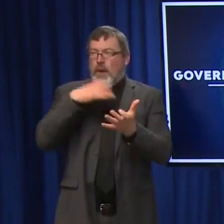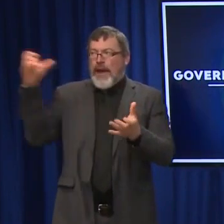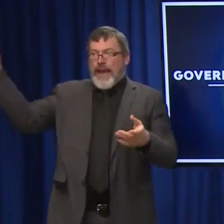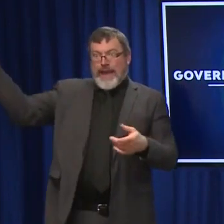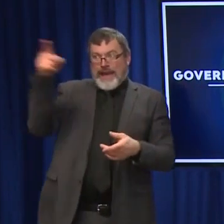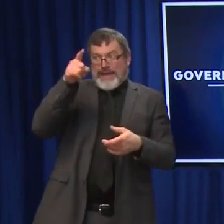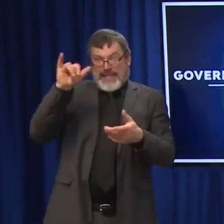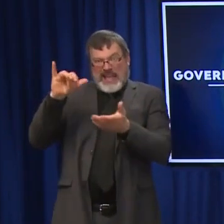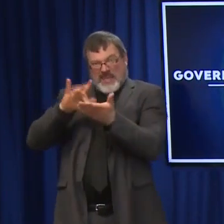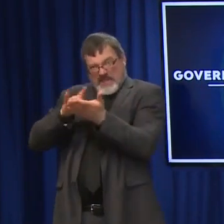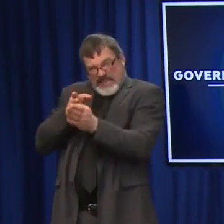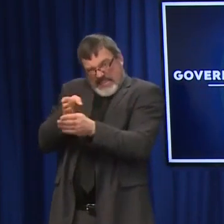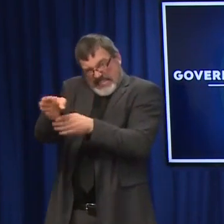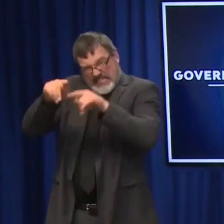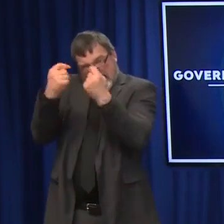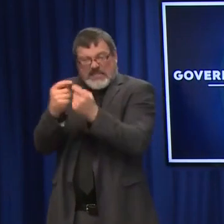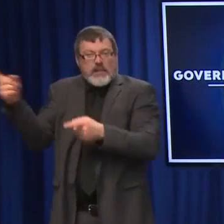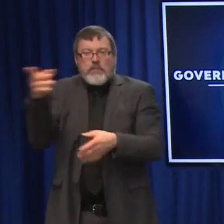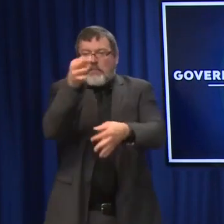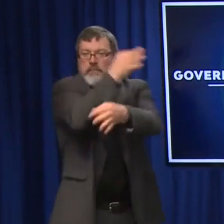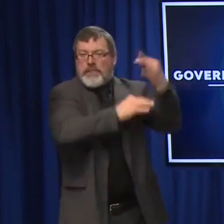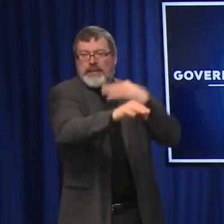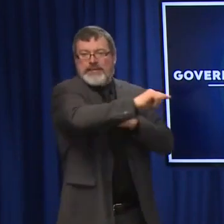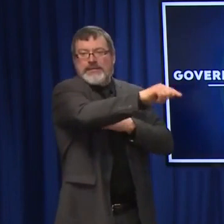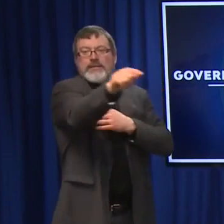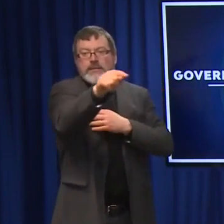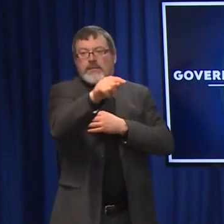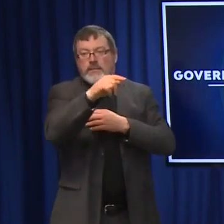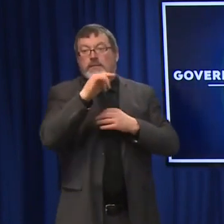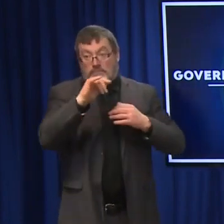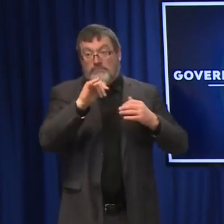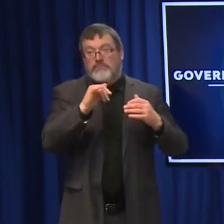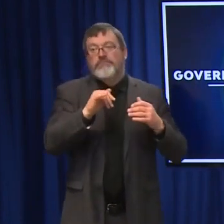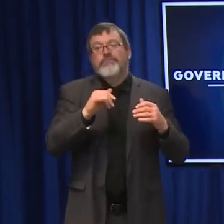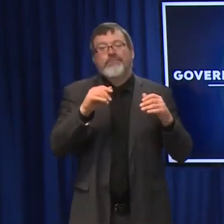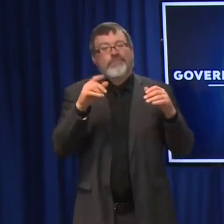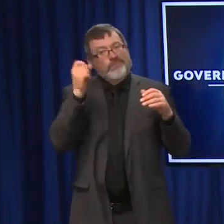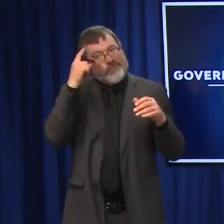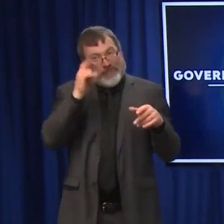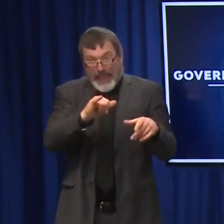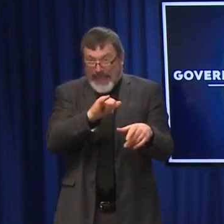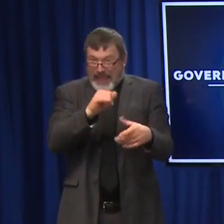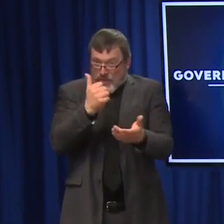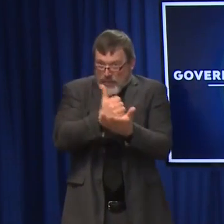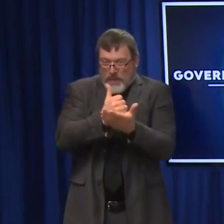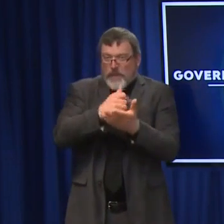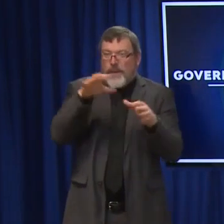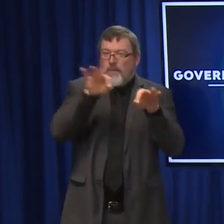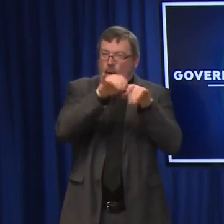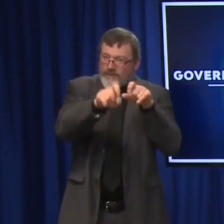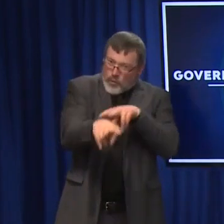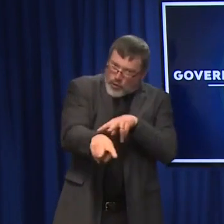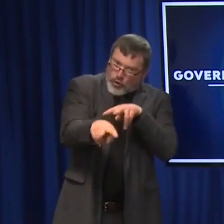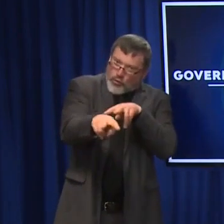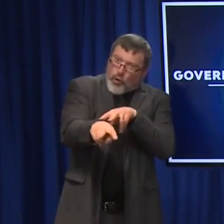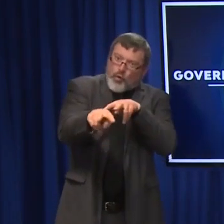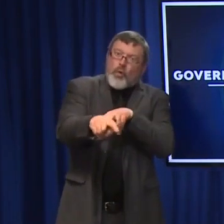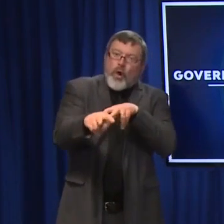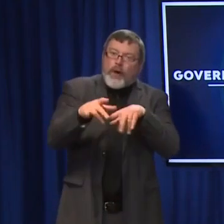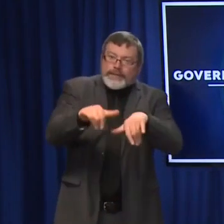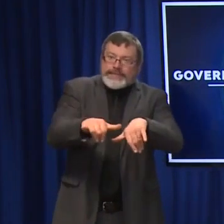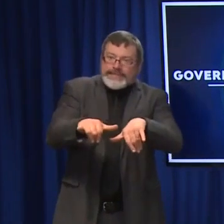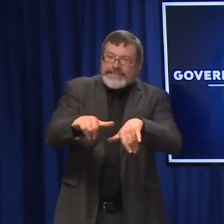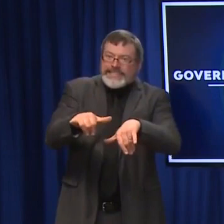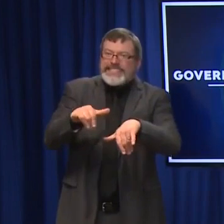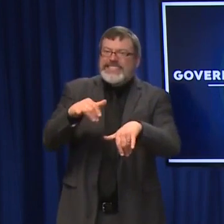-sensitive. It can take up a lot of time, and we want to make sure that a lot of our nurses and doctors are on the front lines. And any help we can get in terms